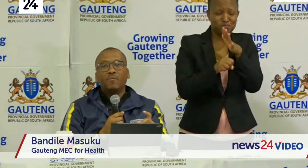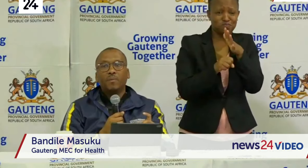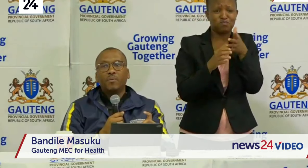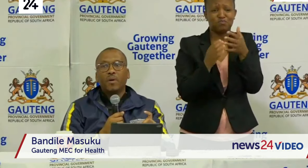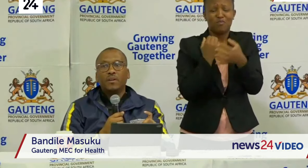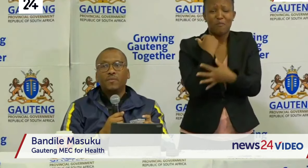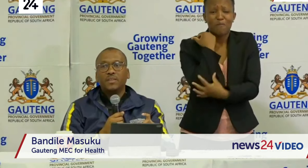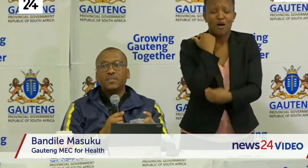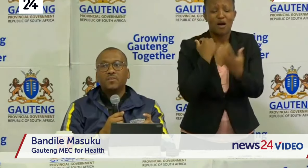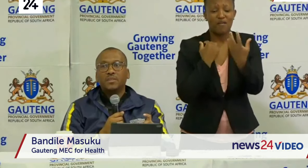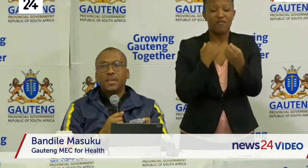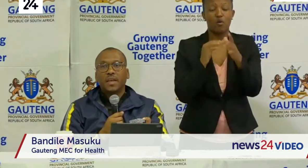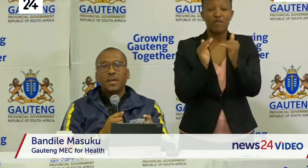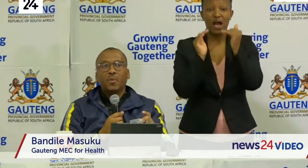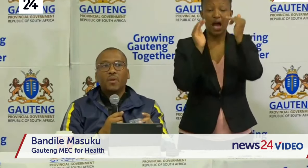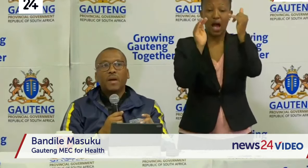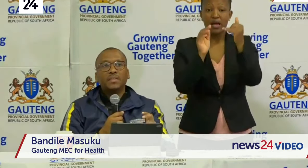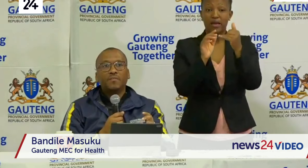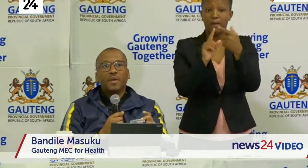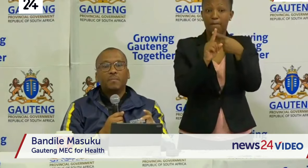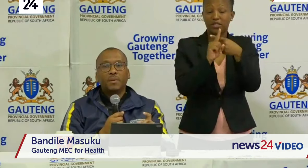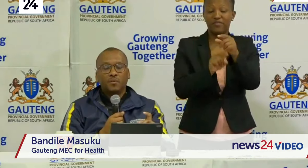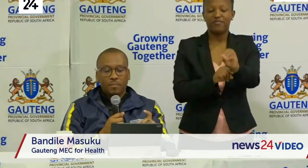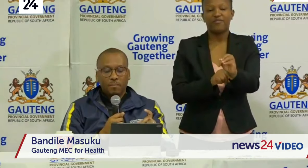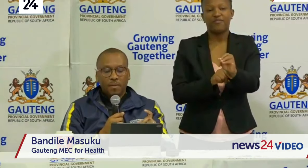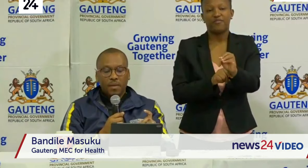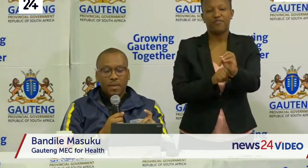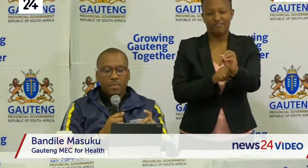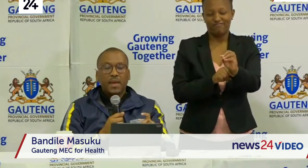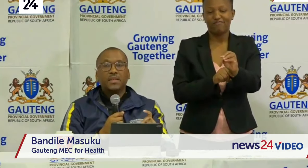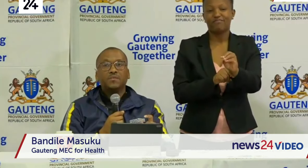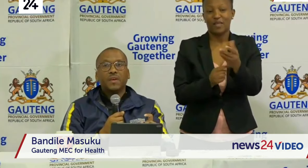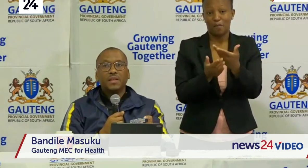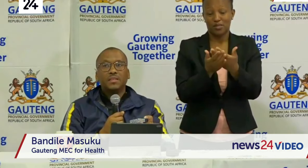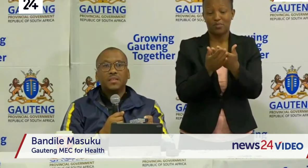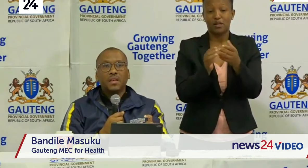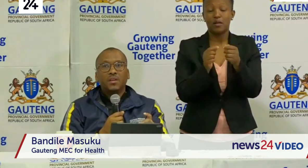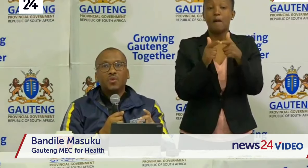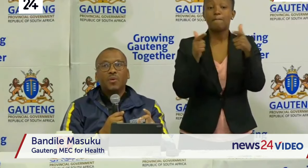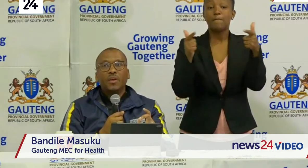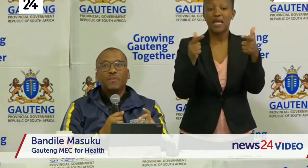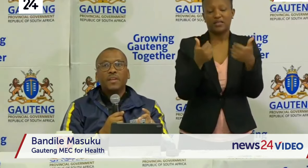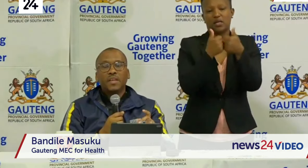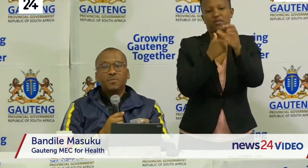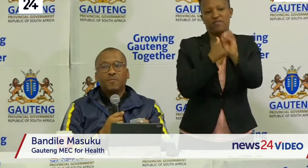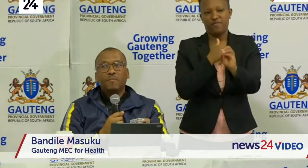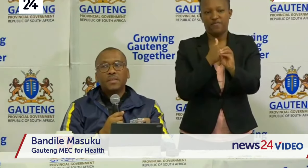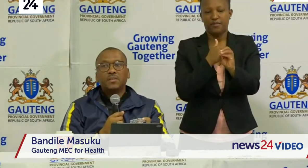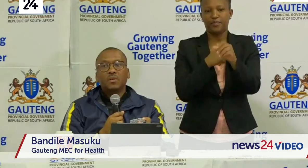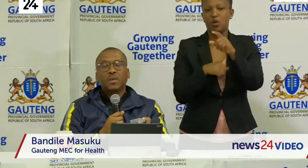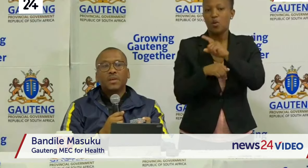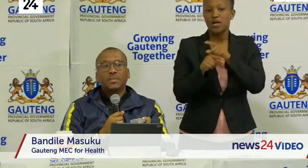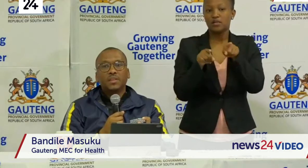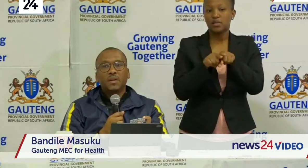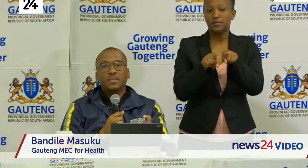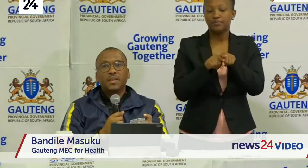number of people who are infected in those areas we might have a bit of a bigger difficulty. So even in terms of mass